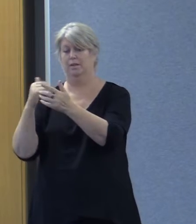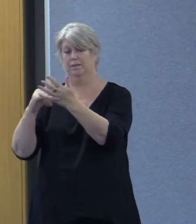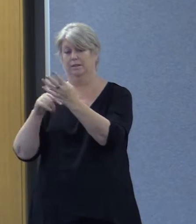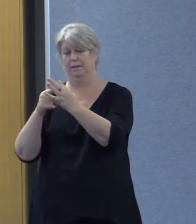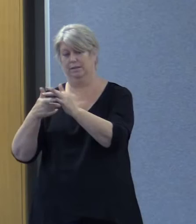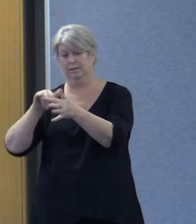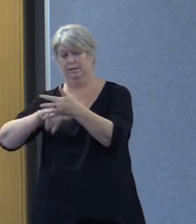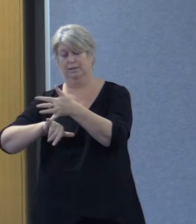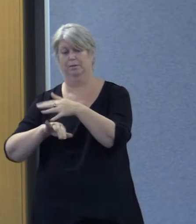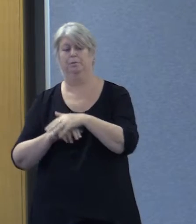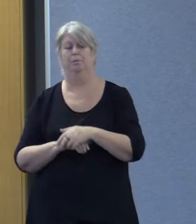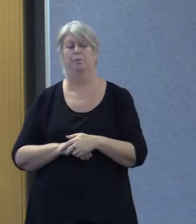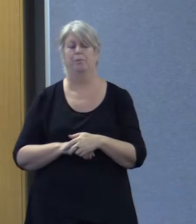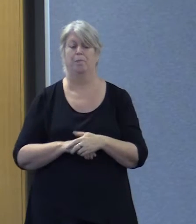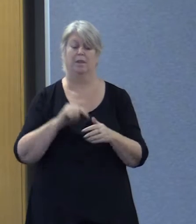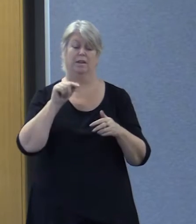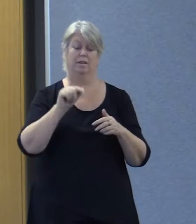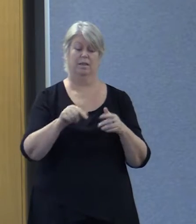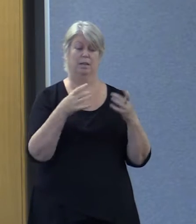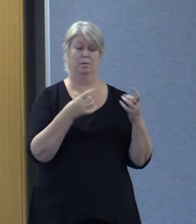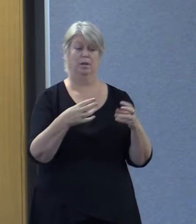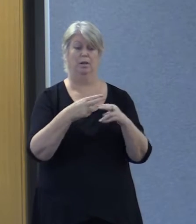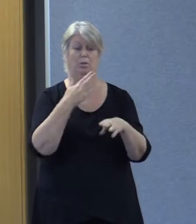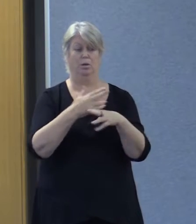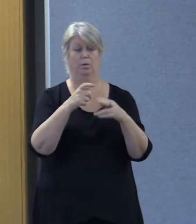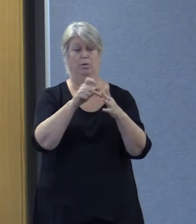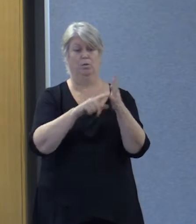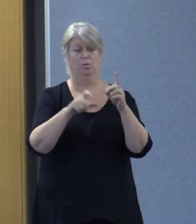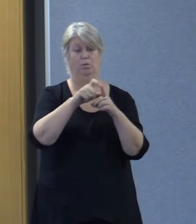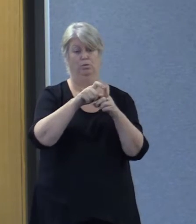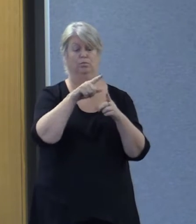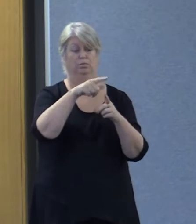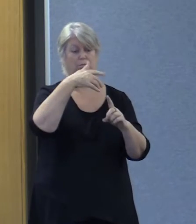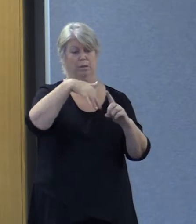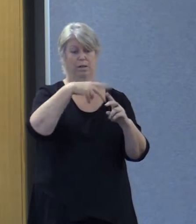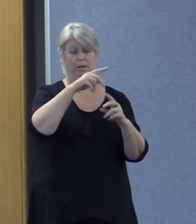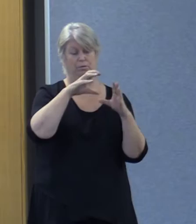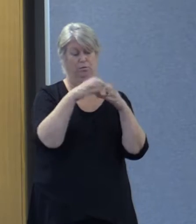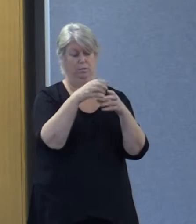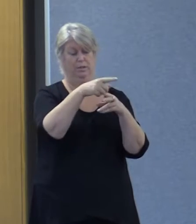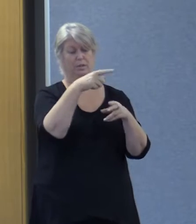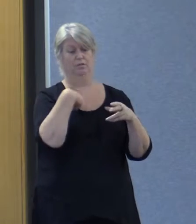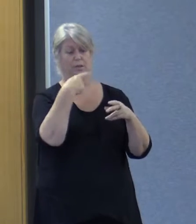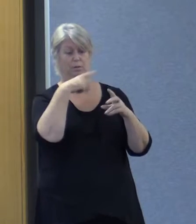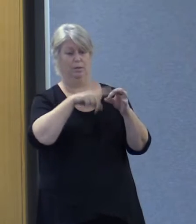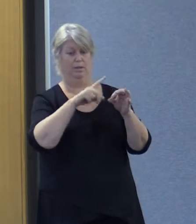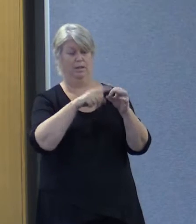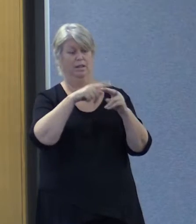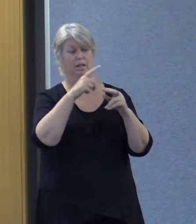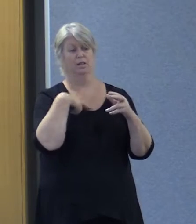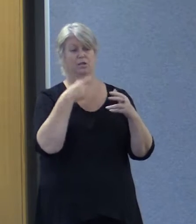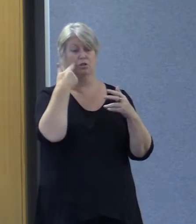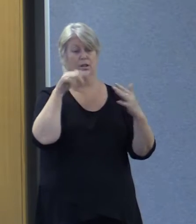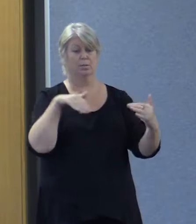states and this preparatory work with coal communities in Queensland demonstrates that a community development approach